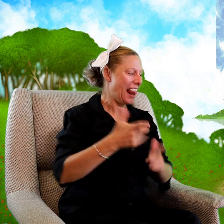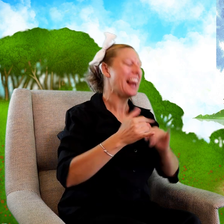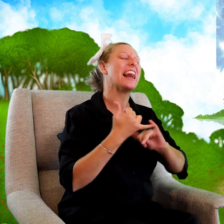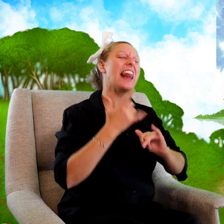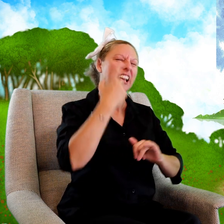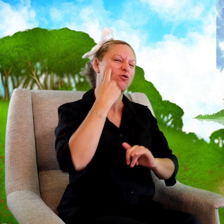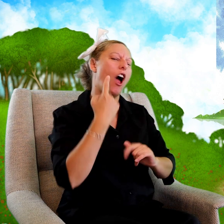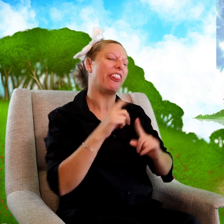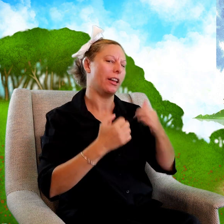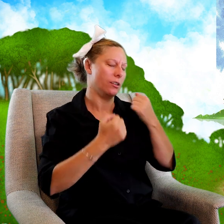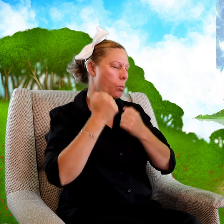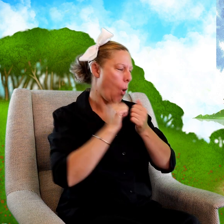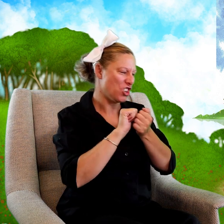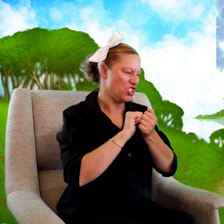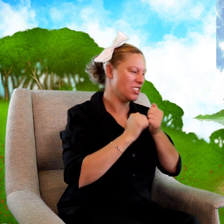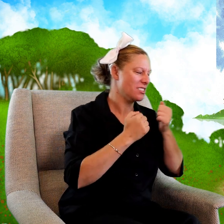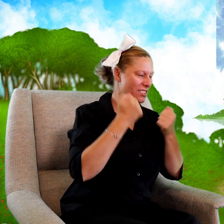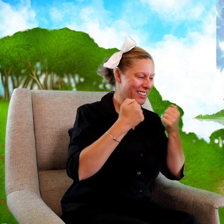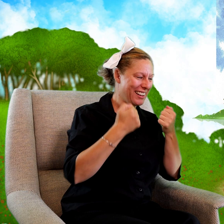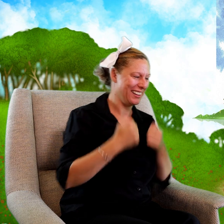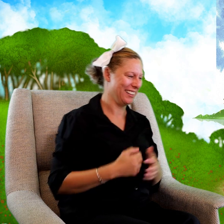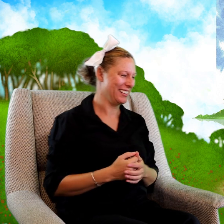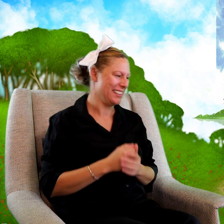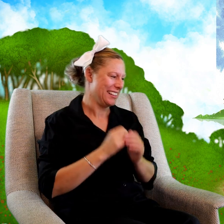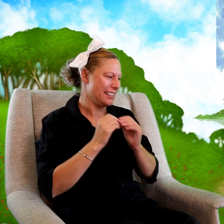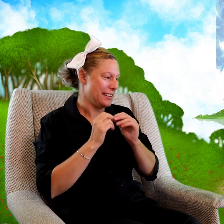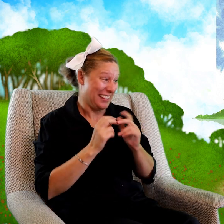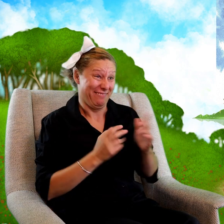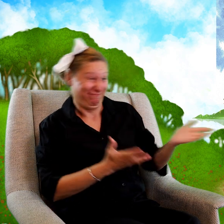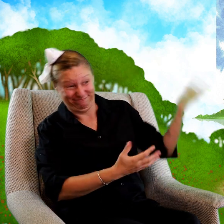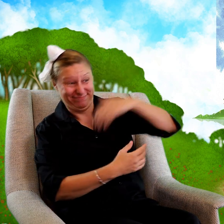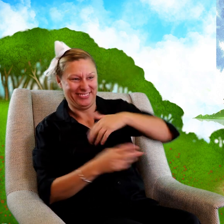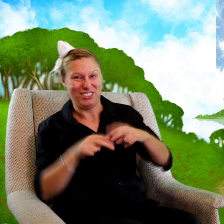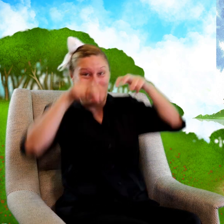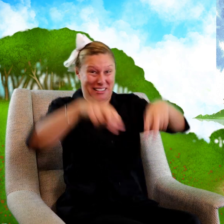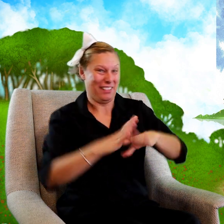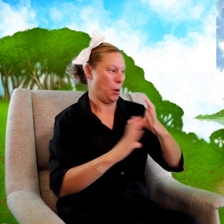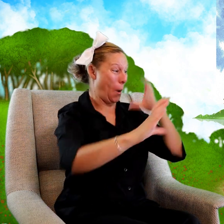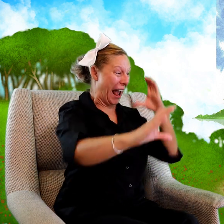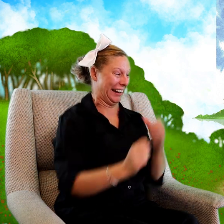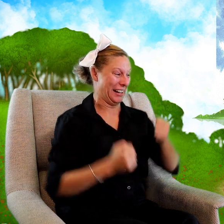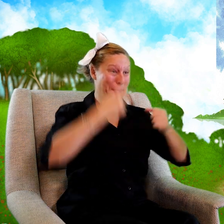Let's try the car wash, said Ben. Jump in the wagon, Bandit.